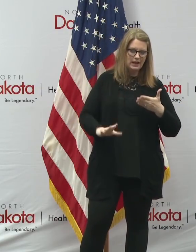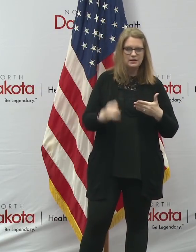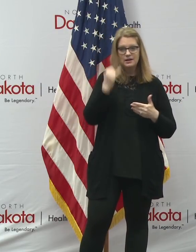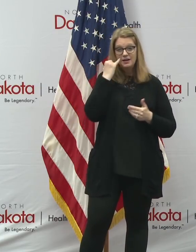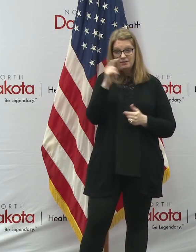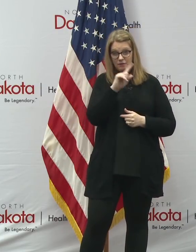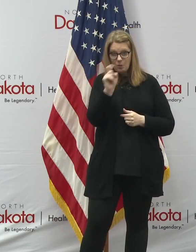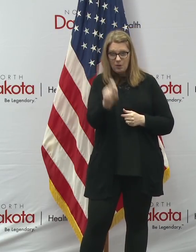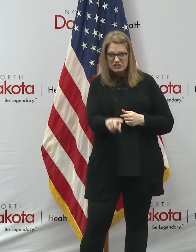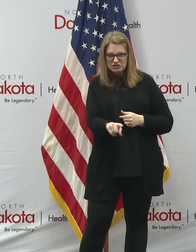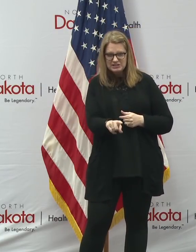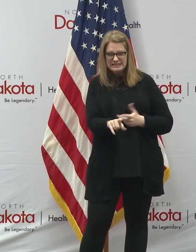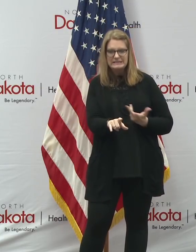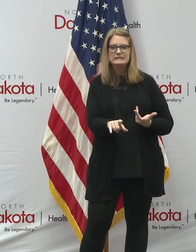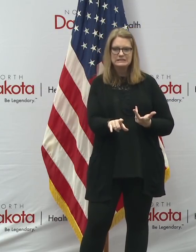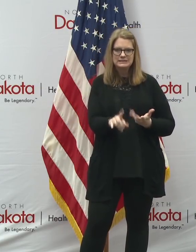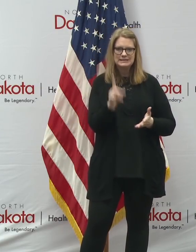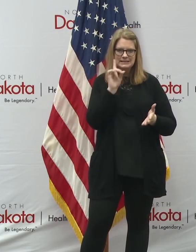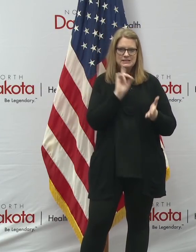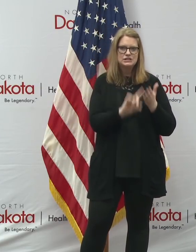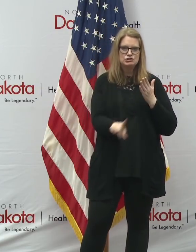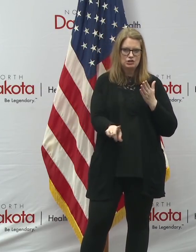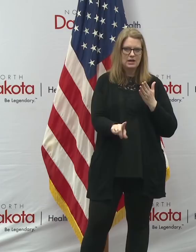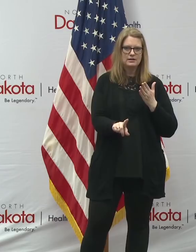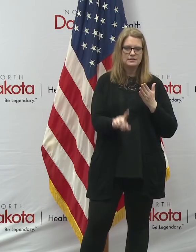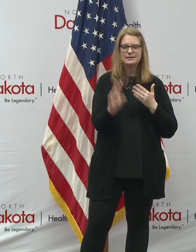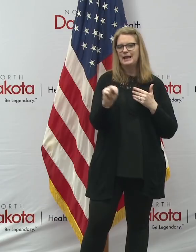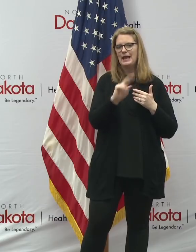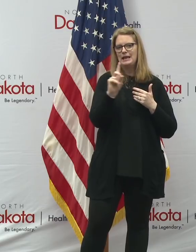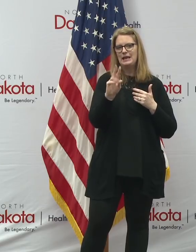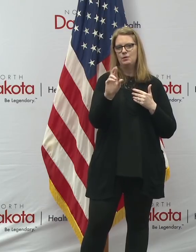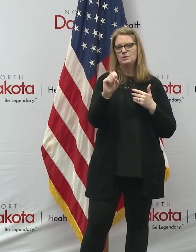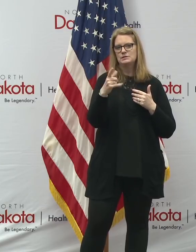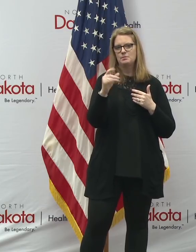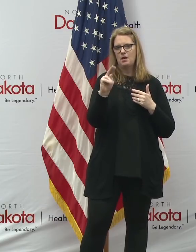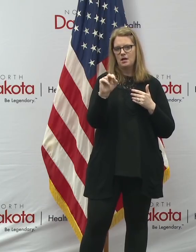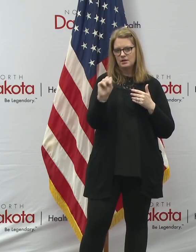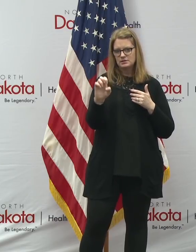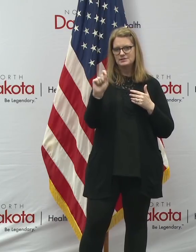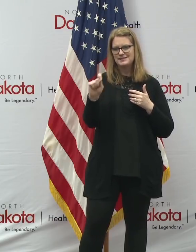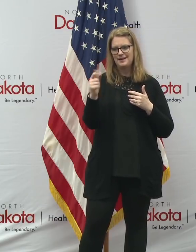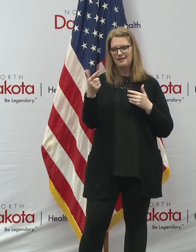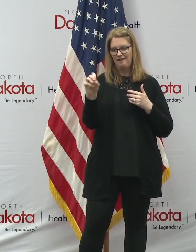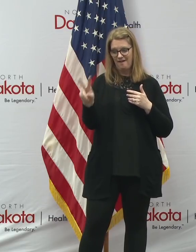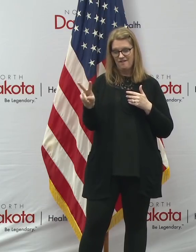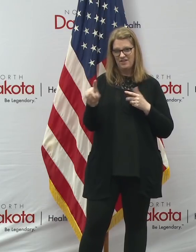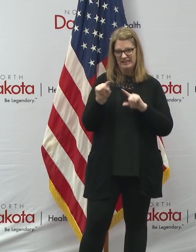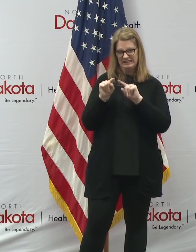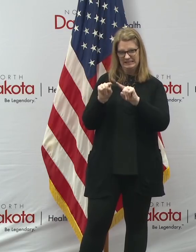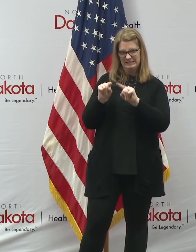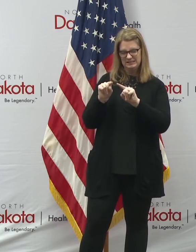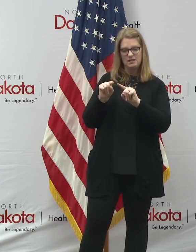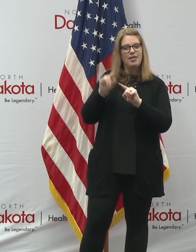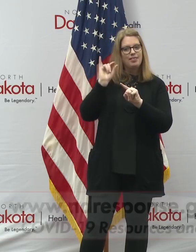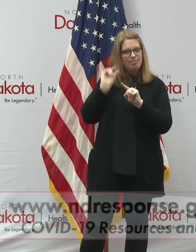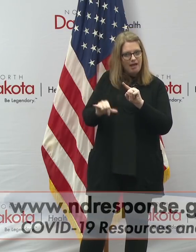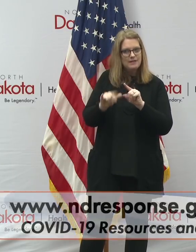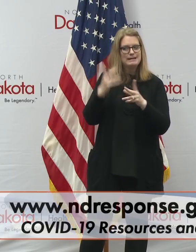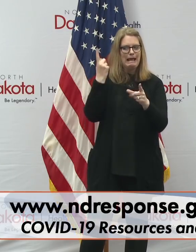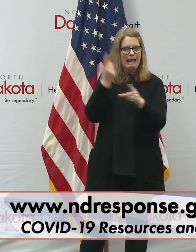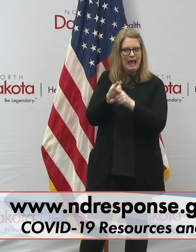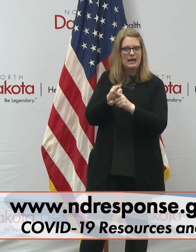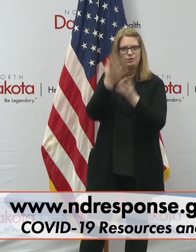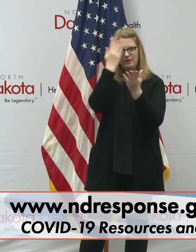questions, uh, to, uh, the, uh, ndresponse.gov. That's the one site that becomes the pointer to get you to the